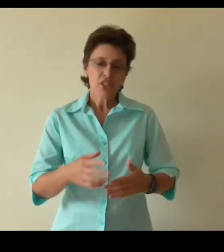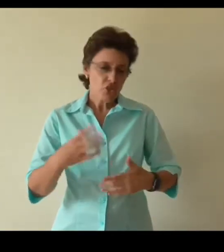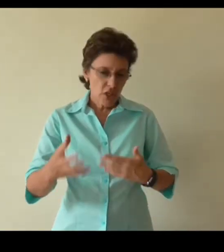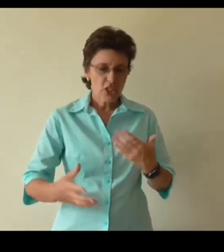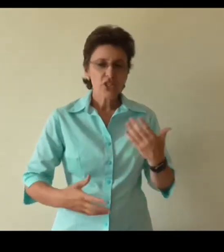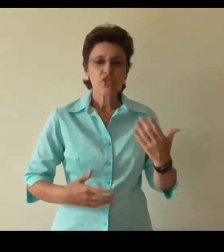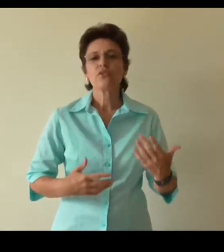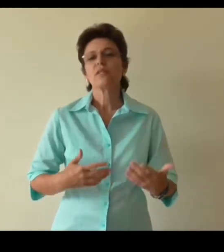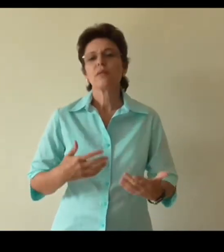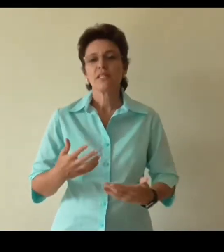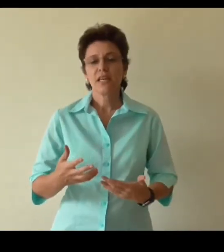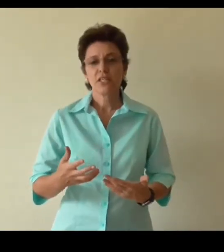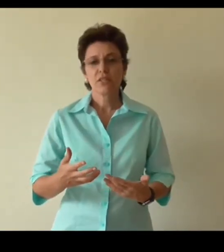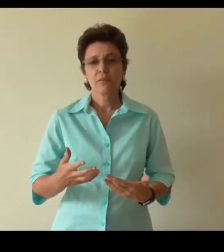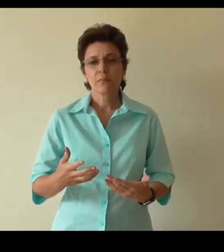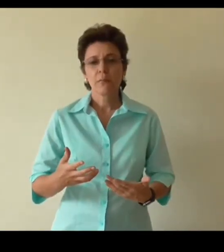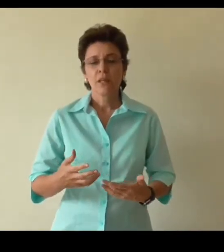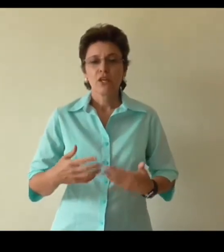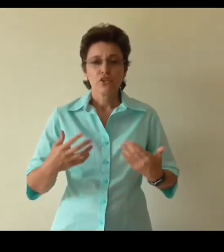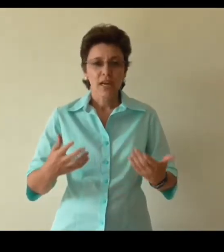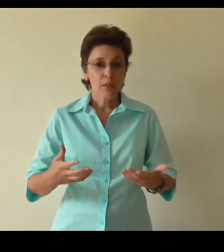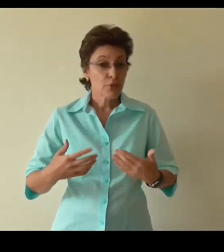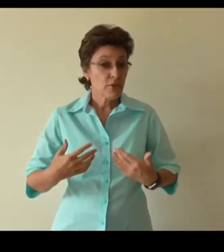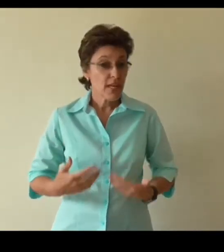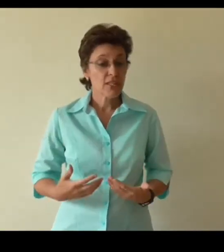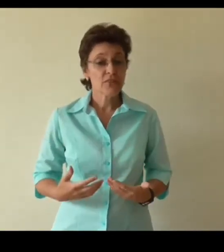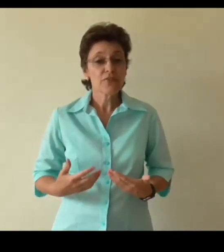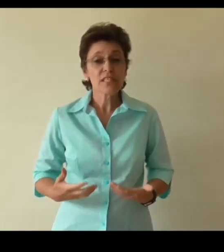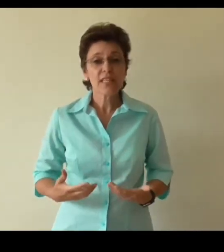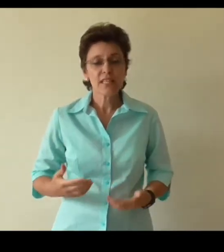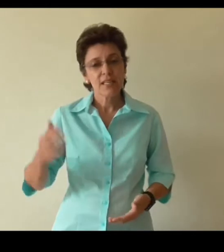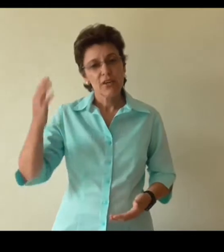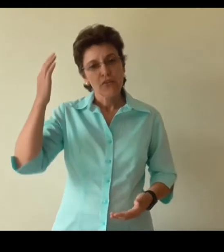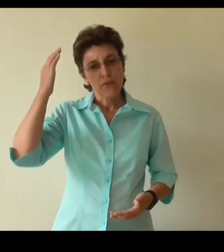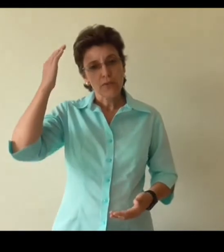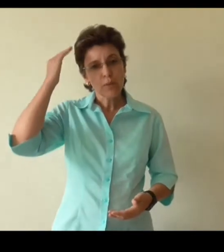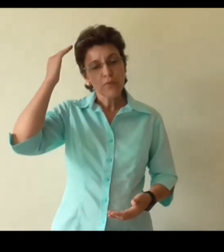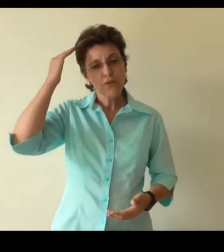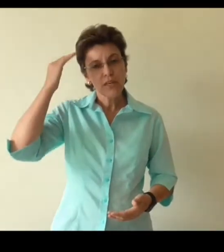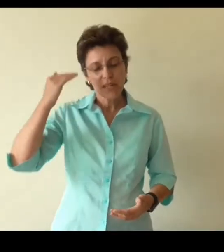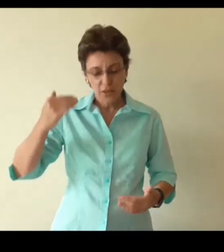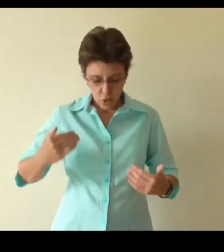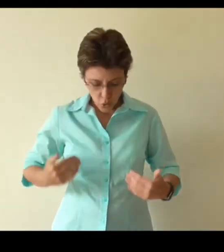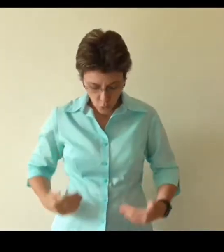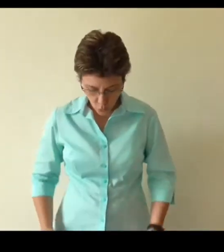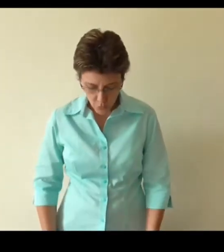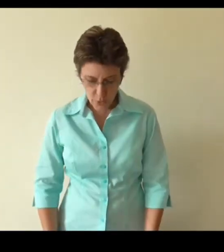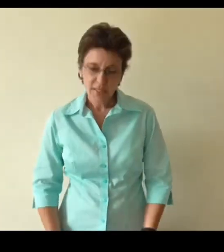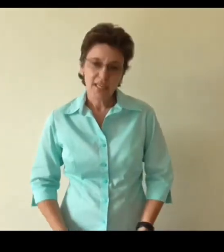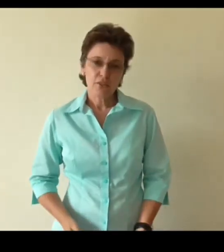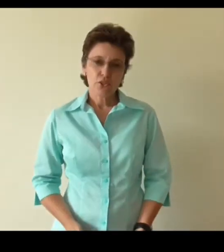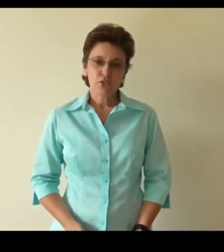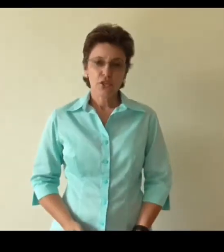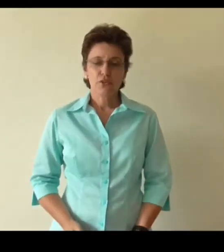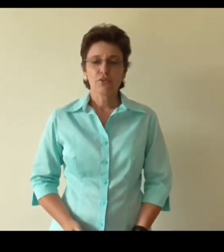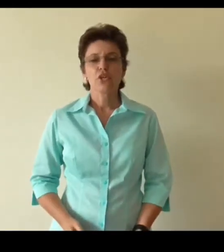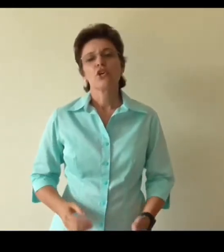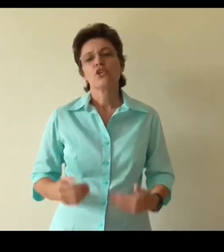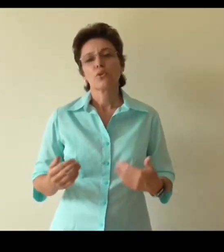are instructions through this meditation to help you relax physically from the top of your head all the way down to your toes. So